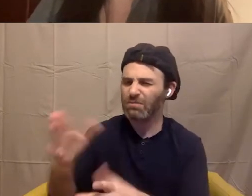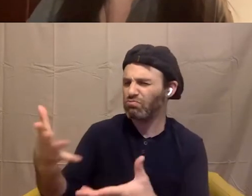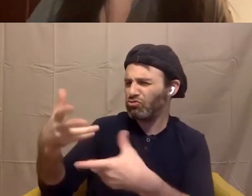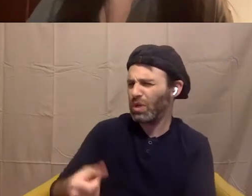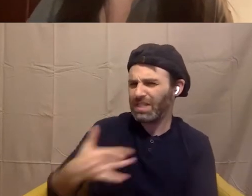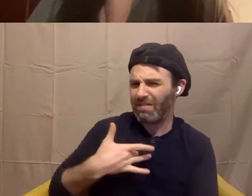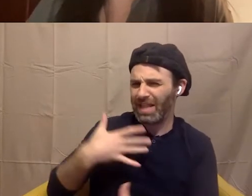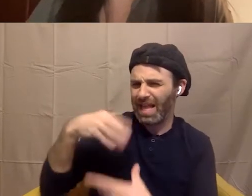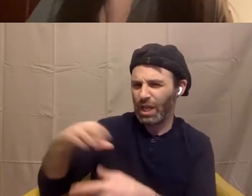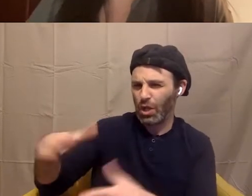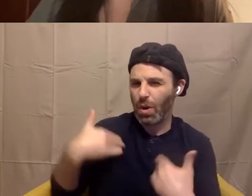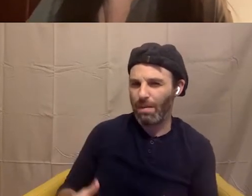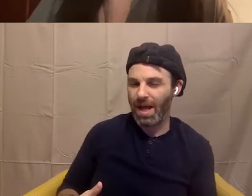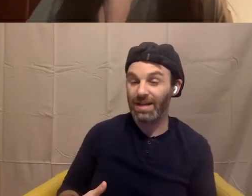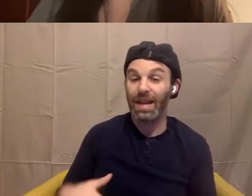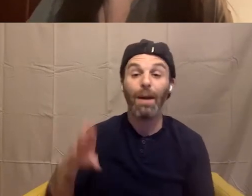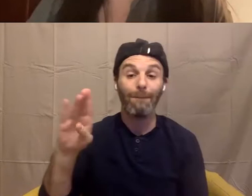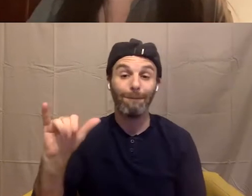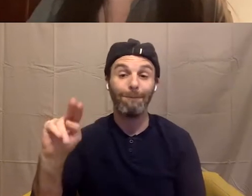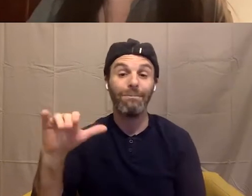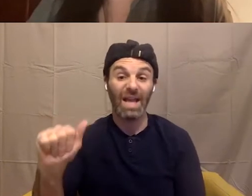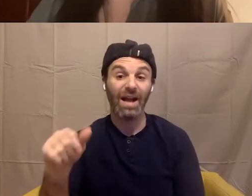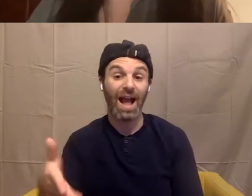I hear Bianca ask my kid all the time, right? Which is like, what does it feel like in your body?